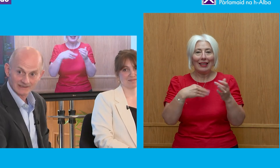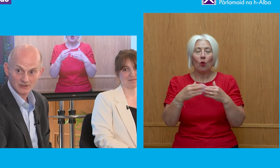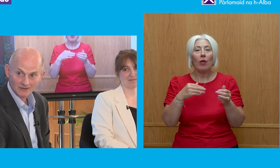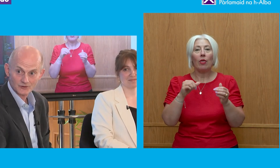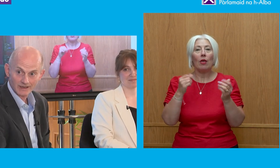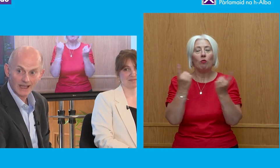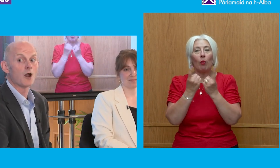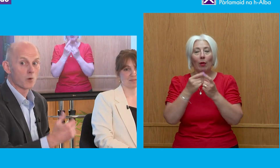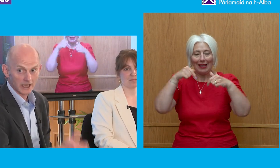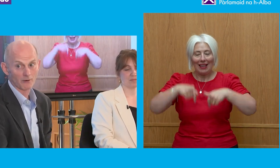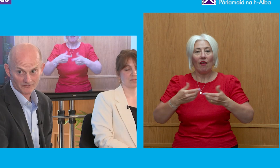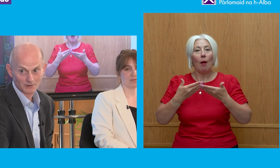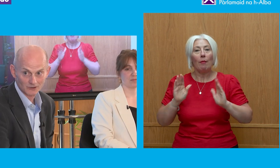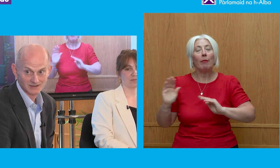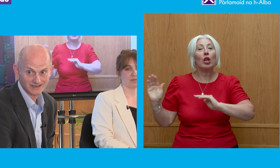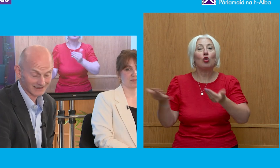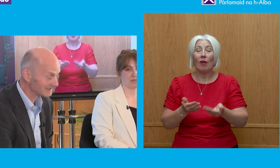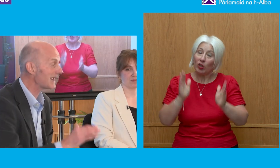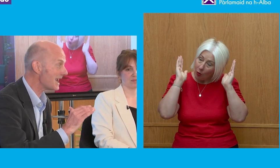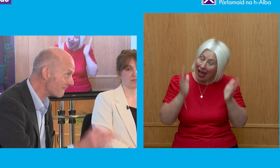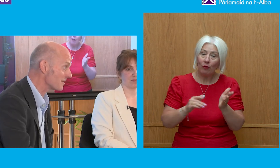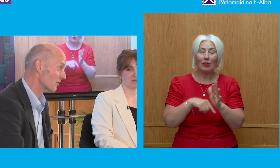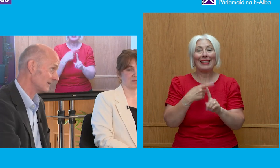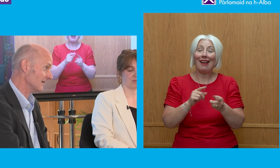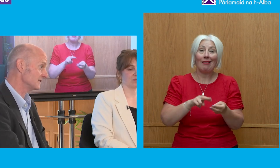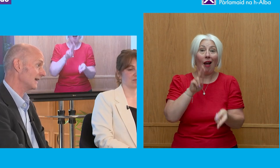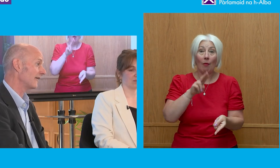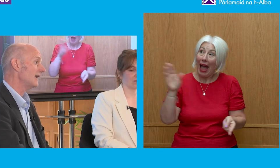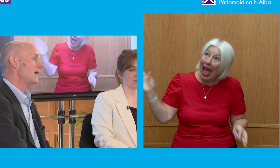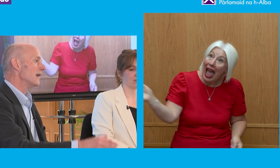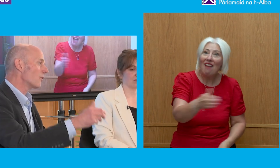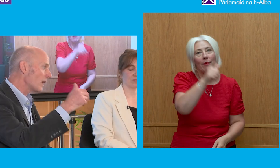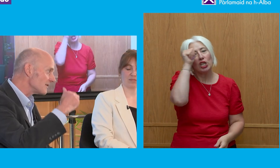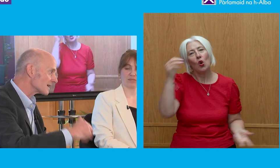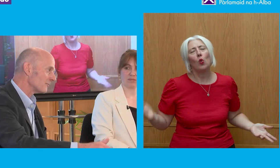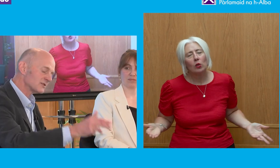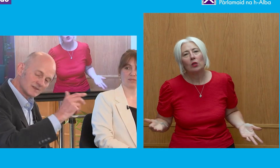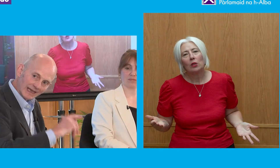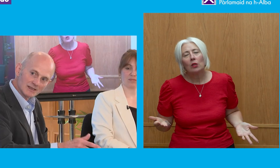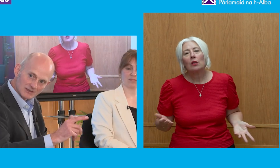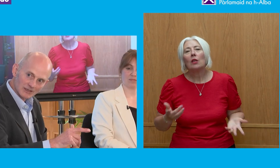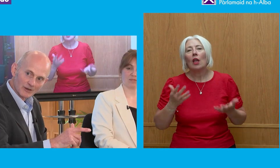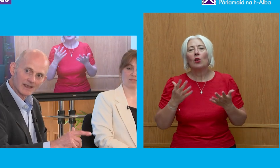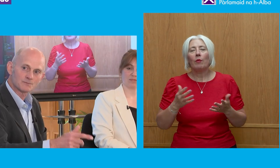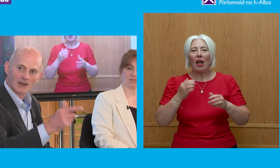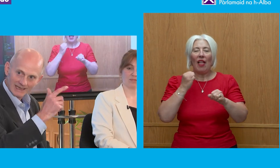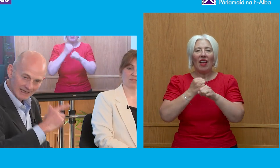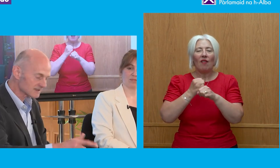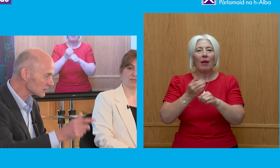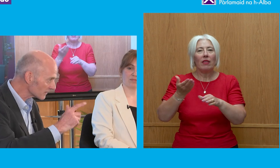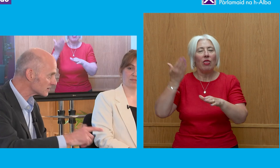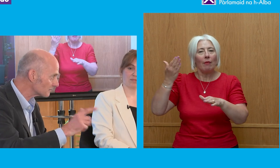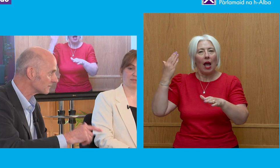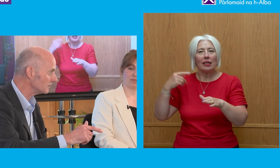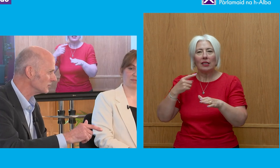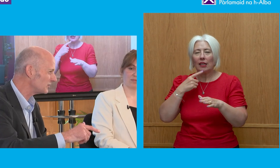service in this country, we're going to have to increase taxes. Everybody knows that. And the way that governments have tended to do it is, again,